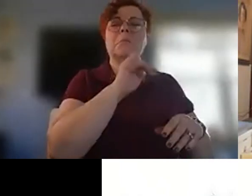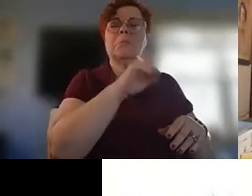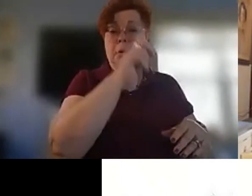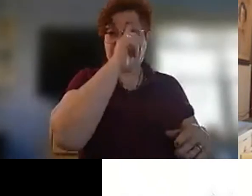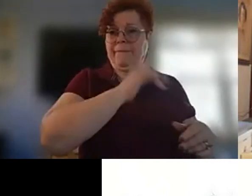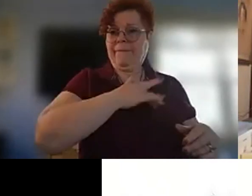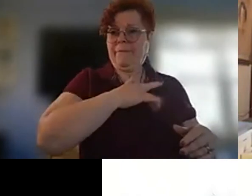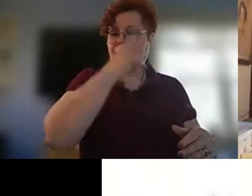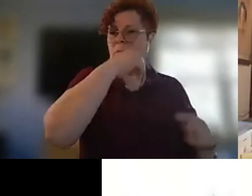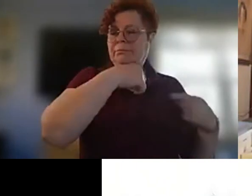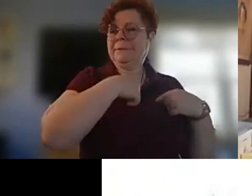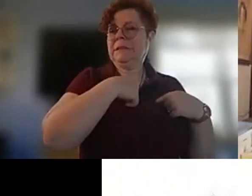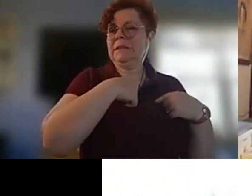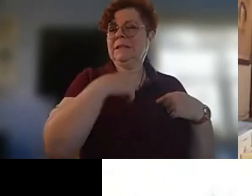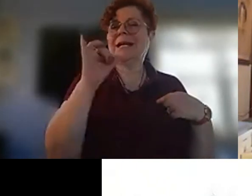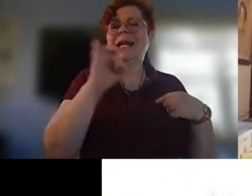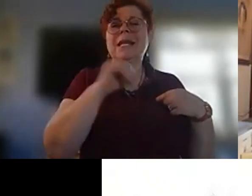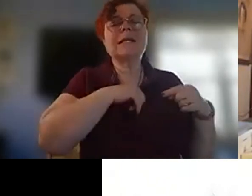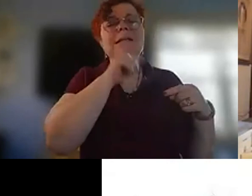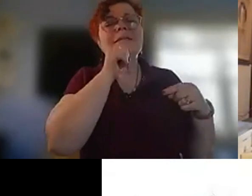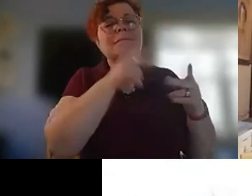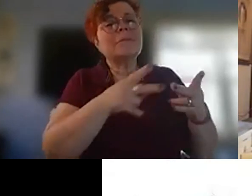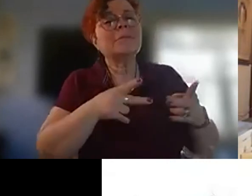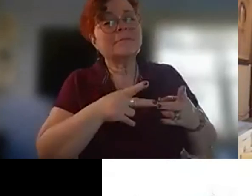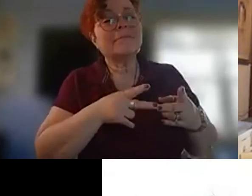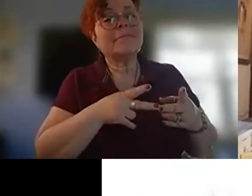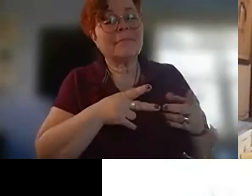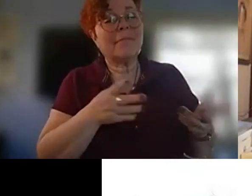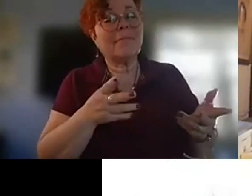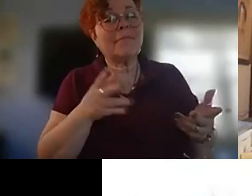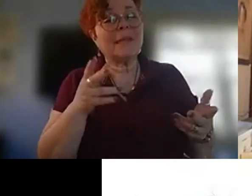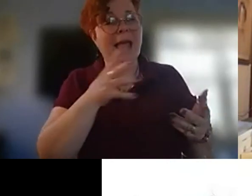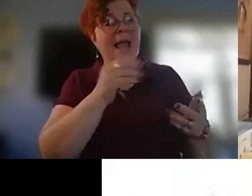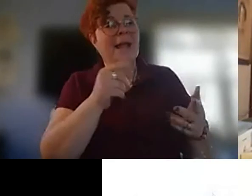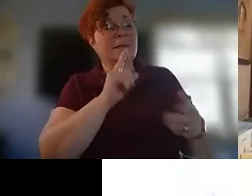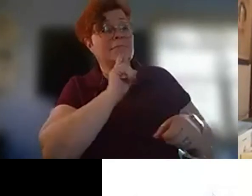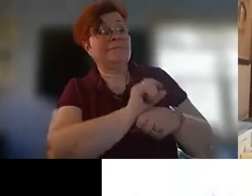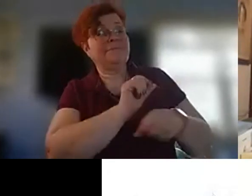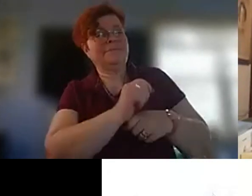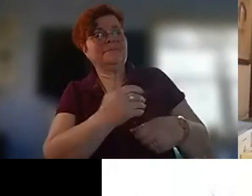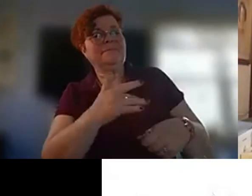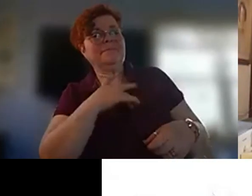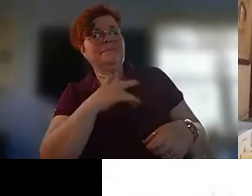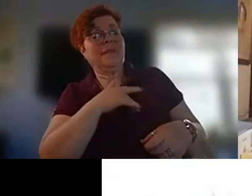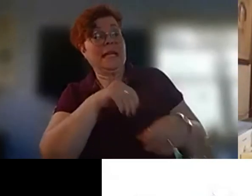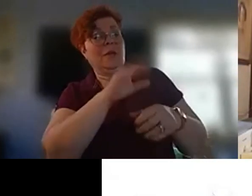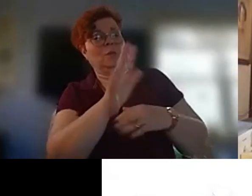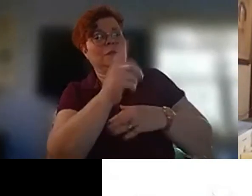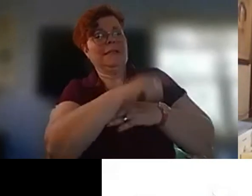i think for you like a secret place and and it was you know it was in those days it was not some place that